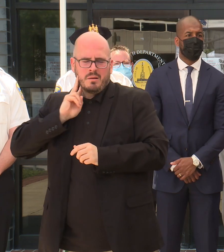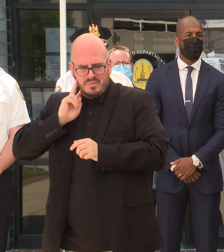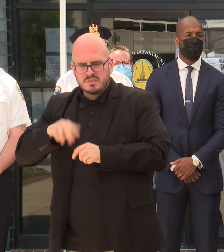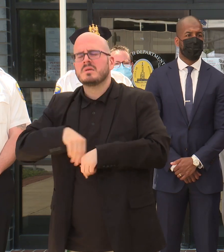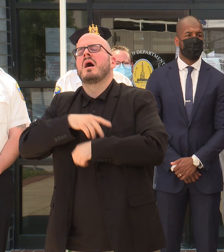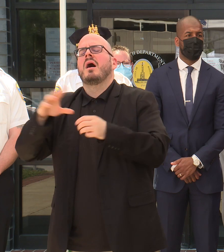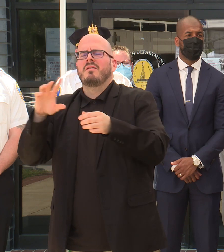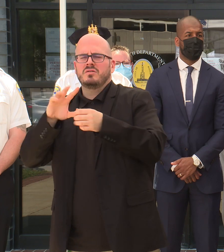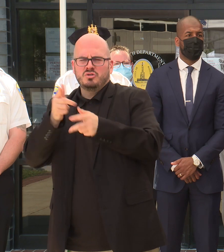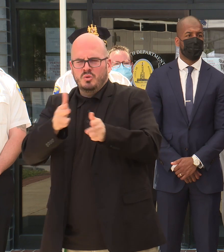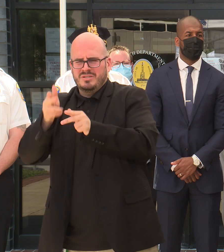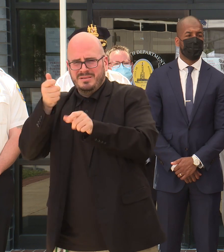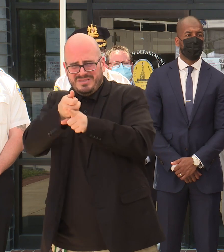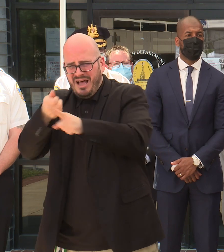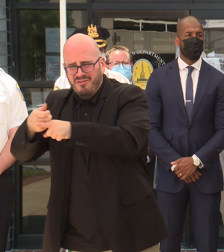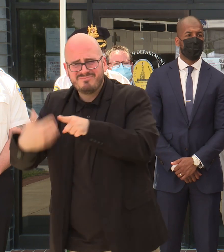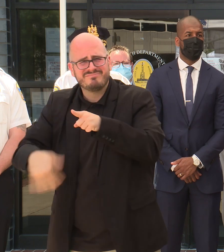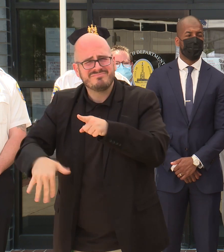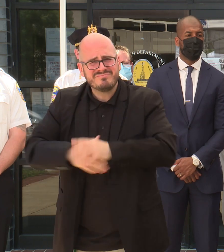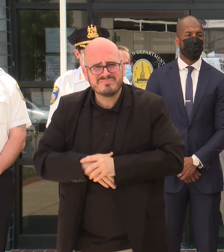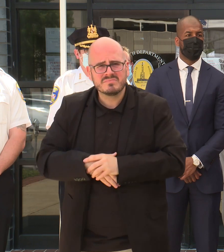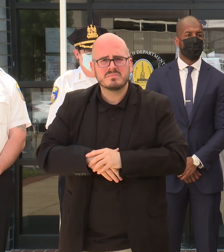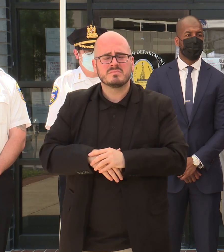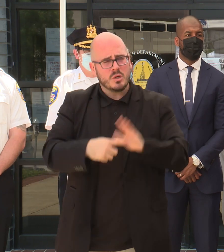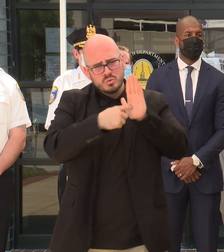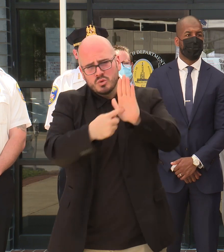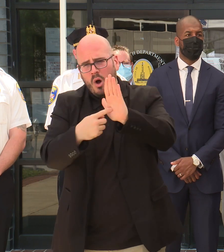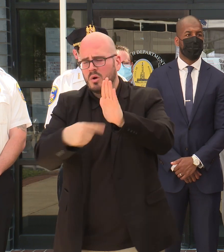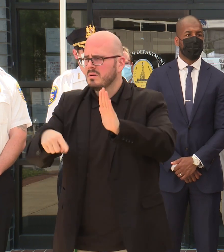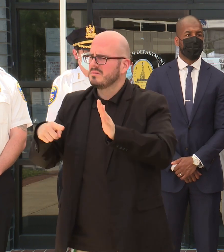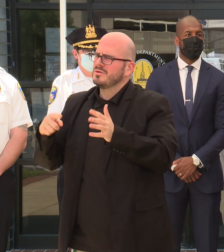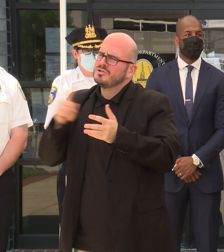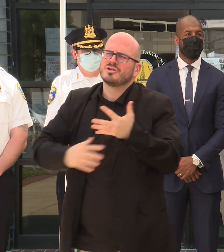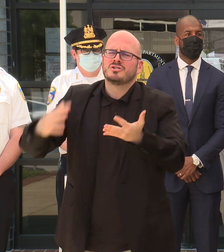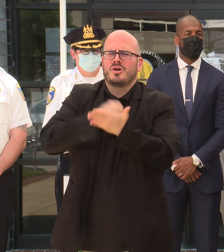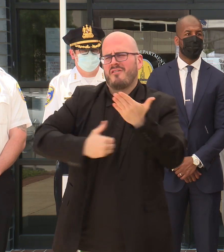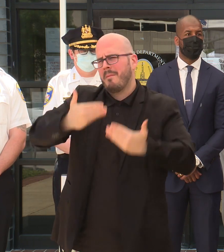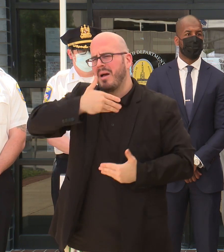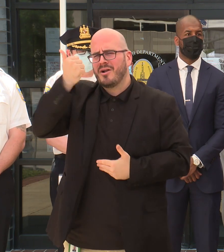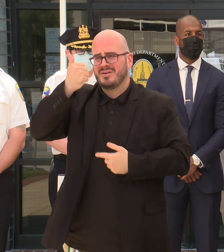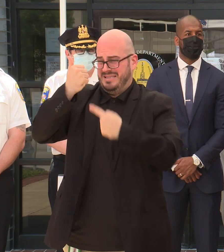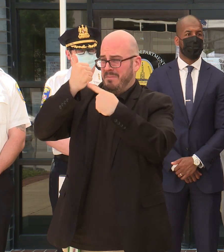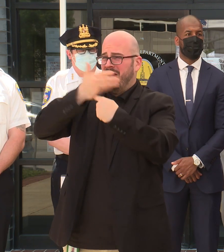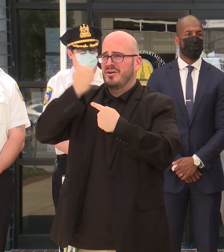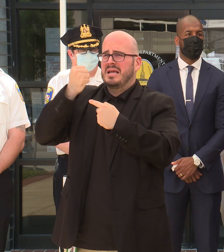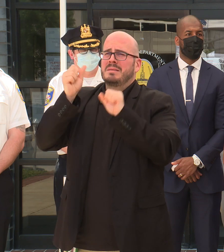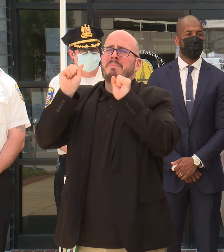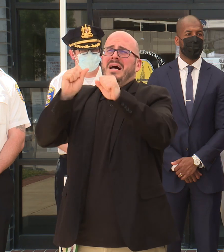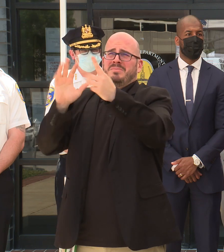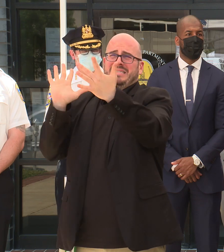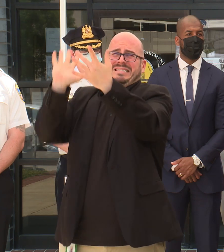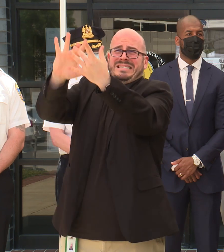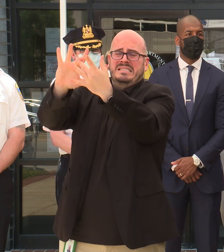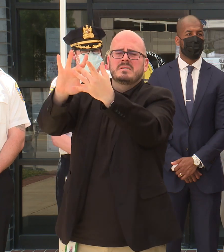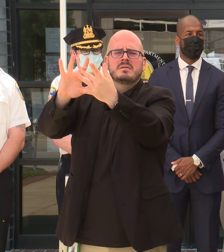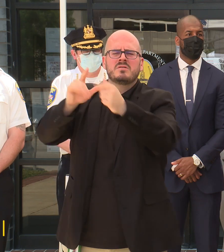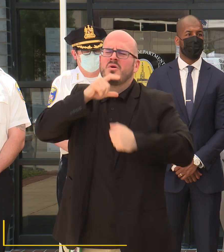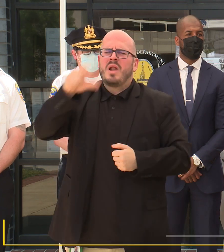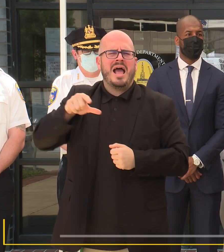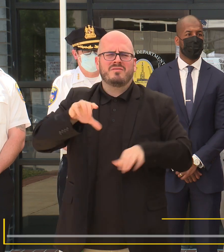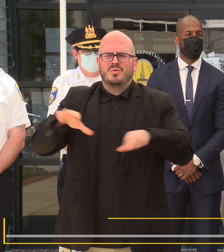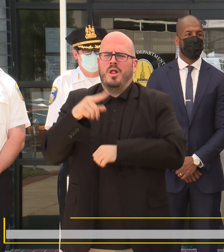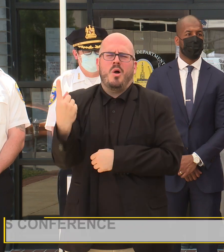themselves. To show them that they deserve better, that better is within reach and that they don't have to do it by themselves.